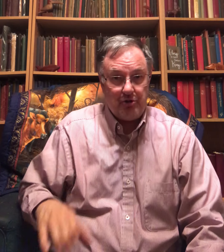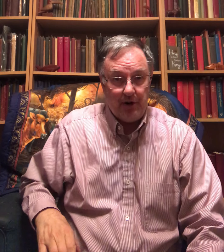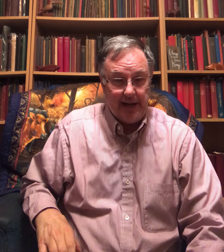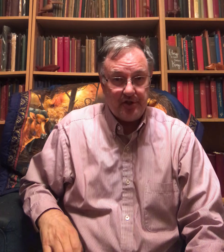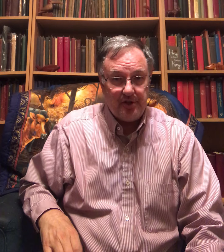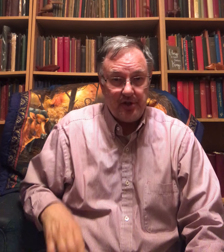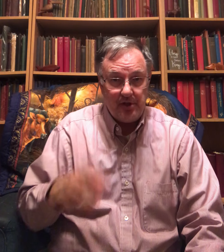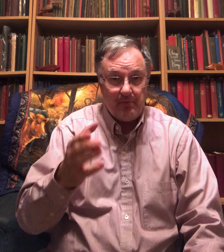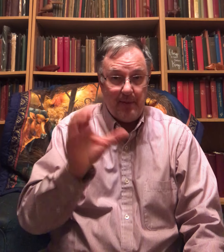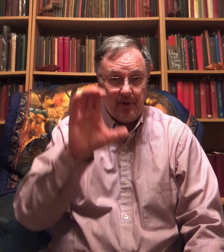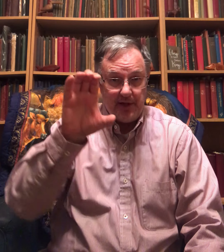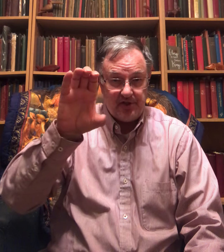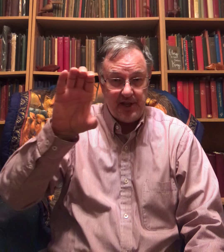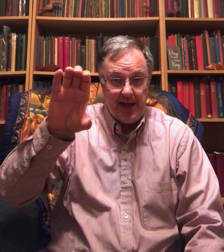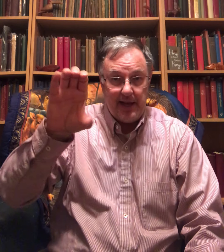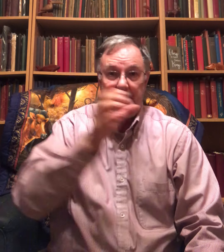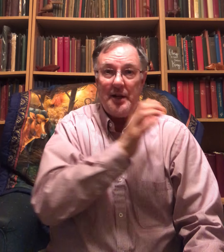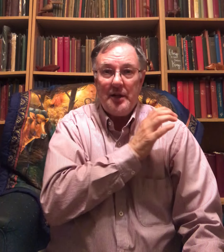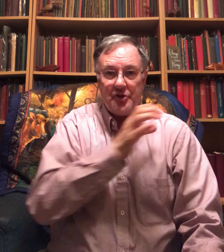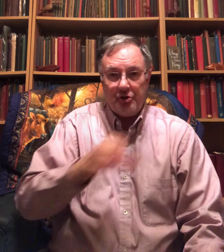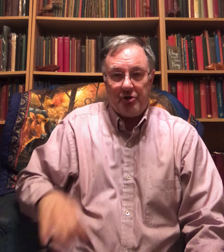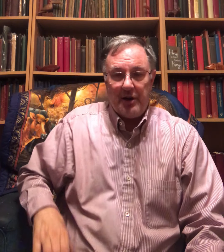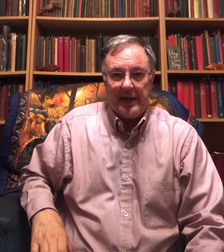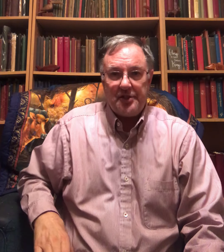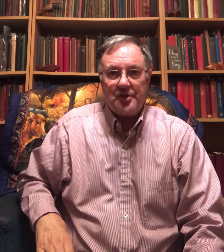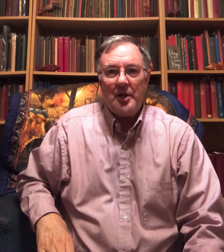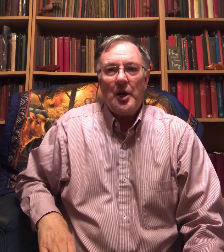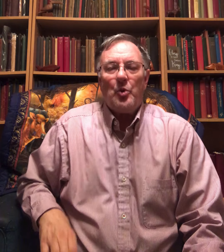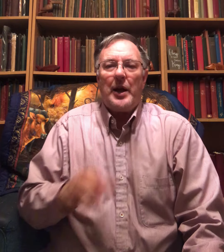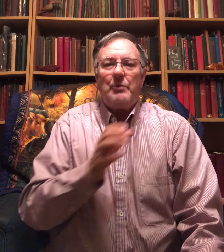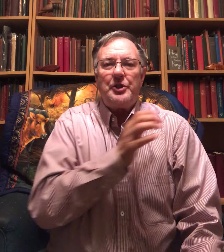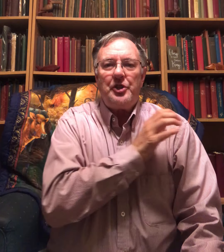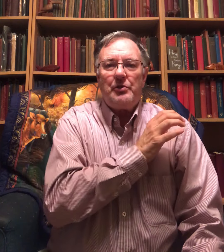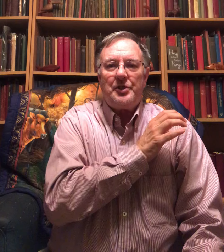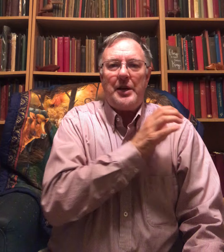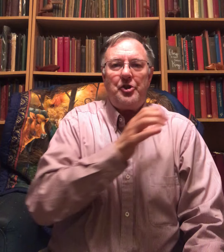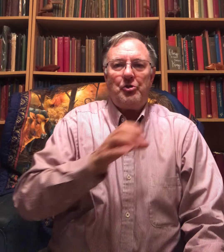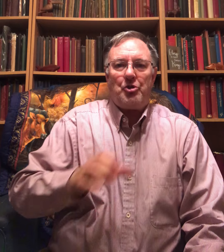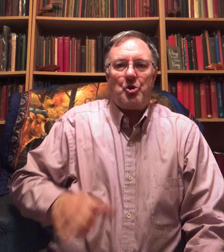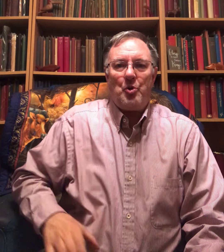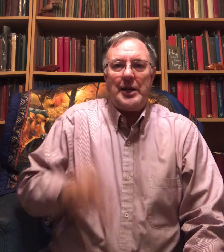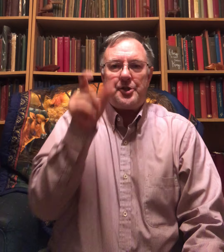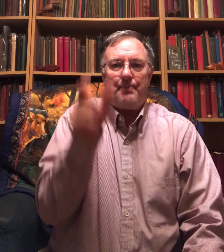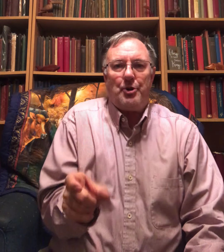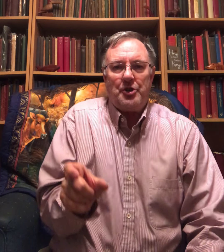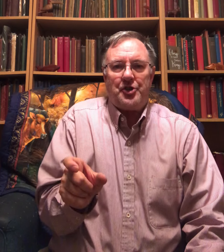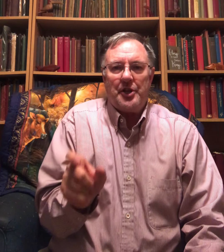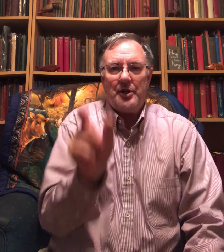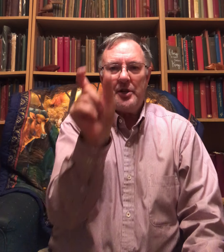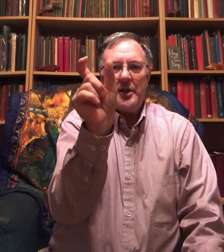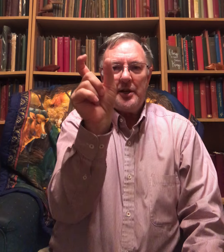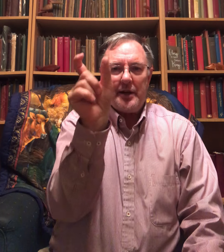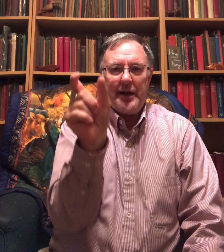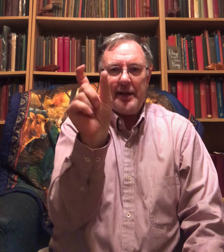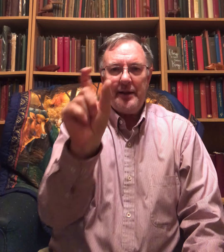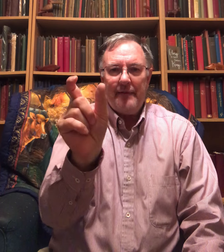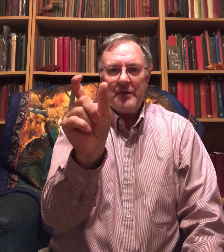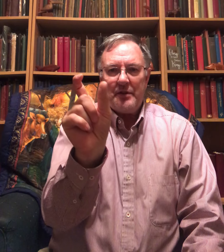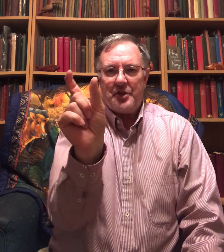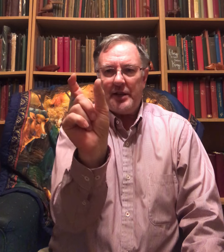Christ. Remember that C hand? Do Christ. What I would do is I'd do Christ person. Okay? Take